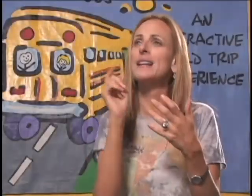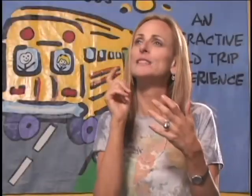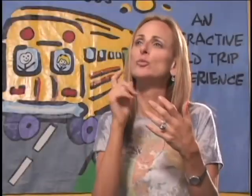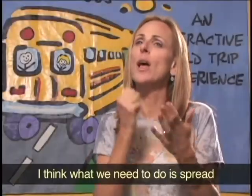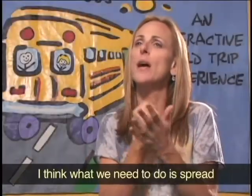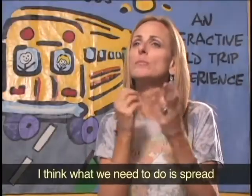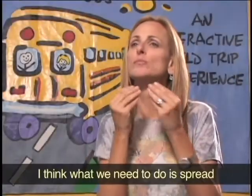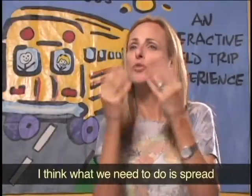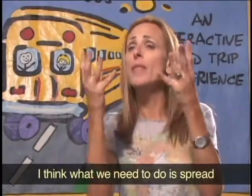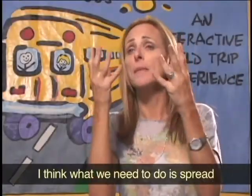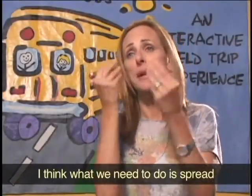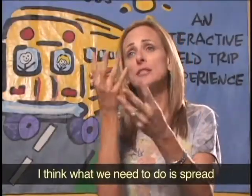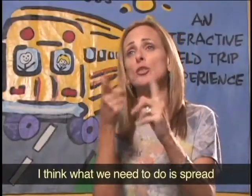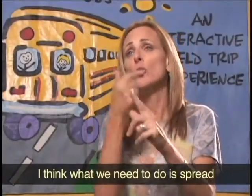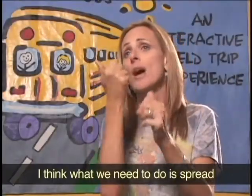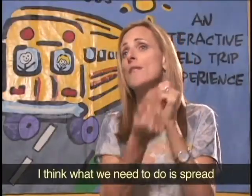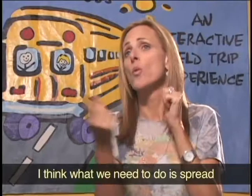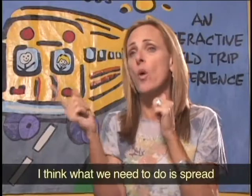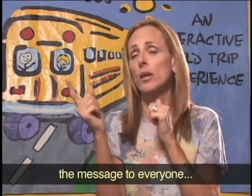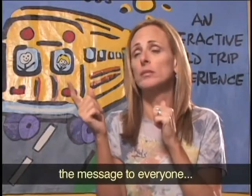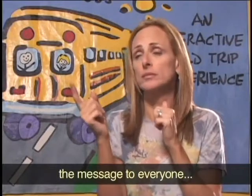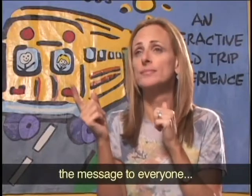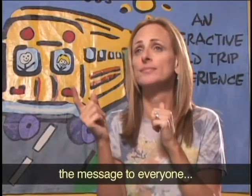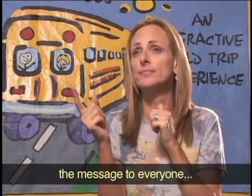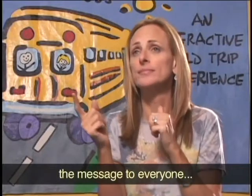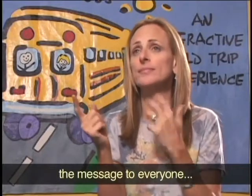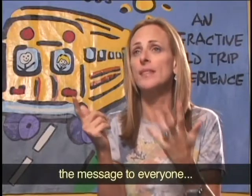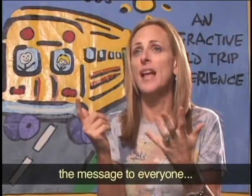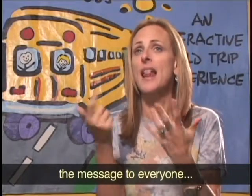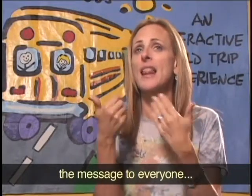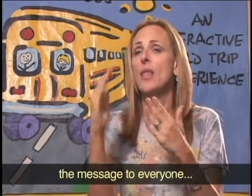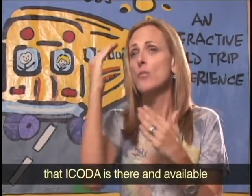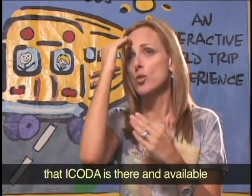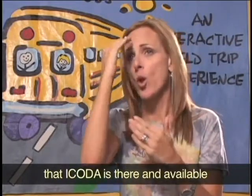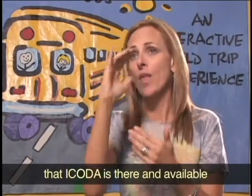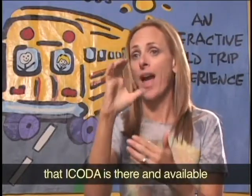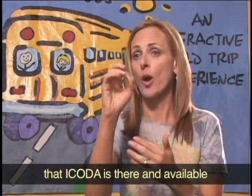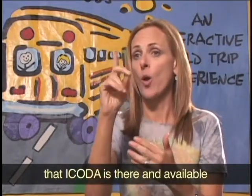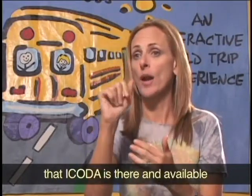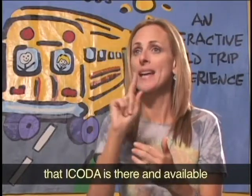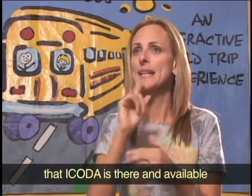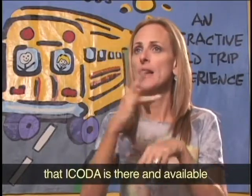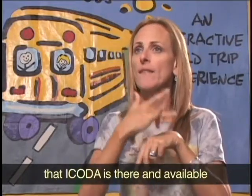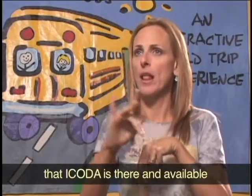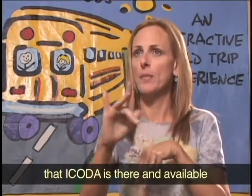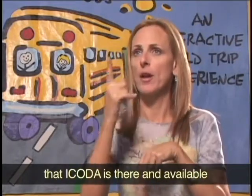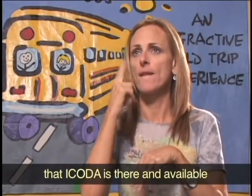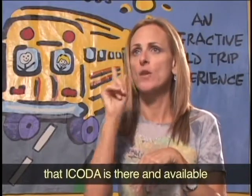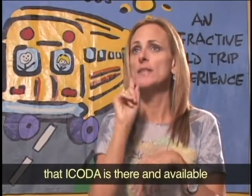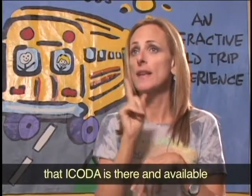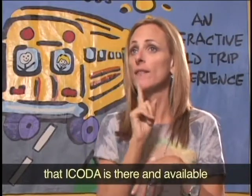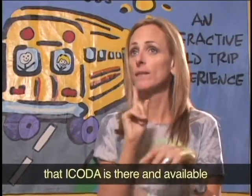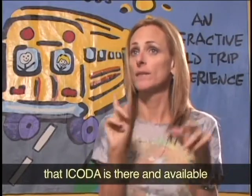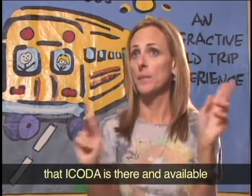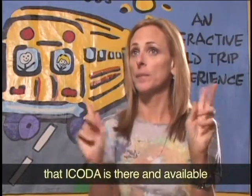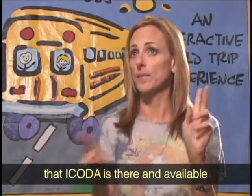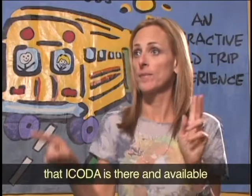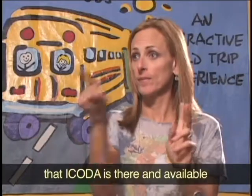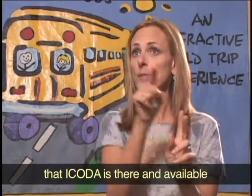I think what we need to do is to spread the message to everyone and that ICODA is the opportunity and